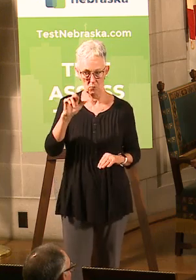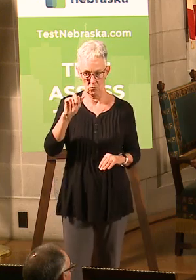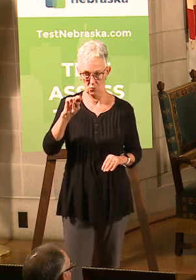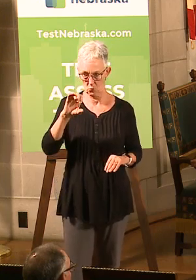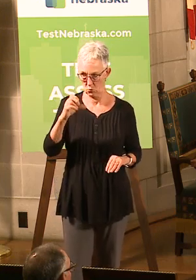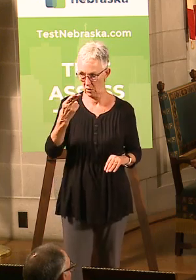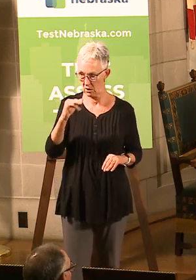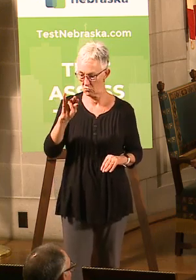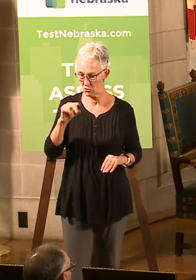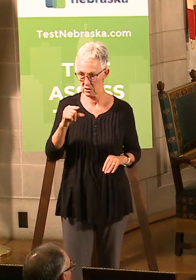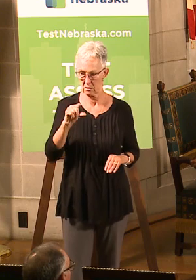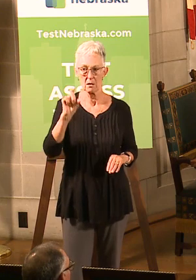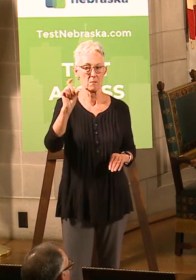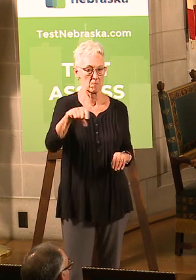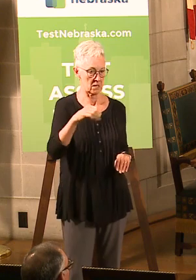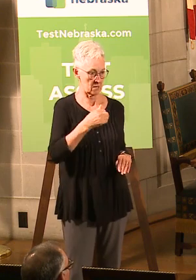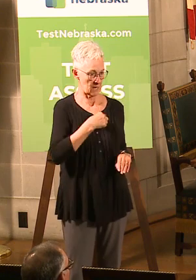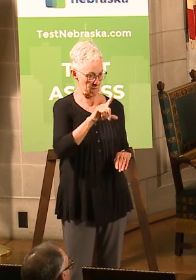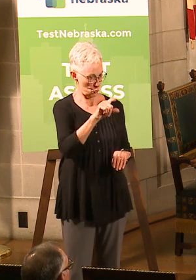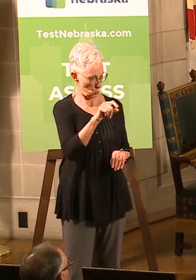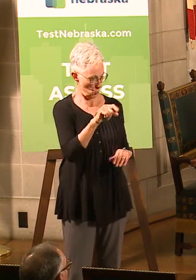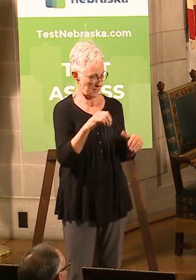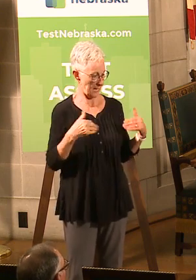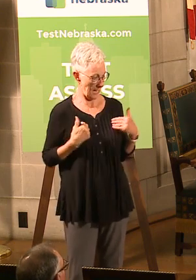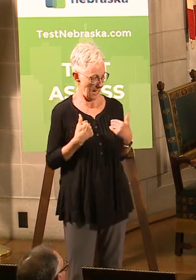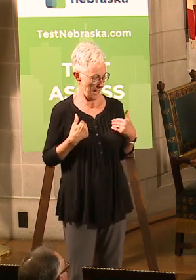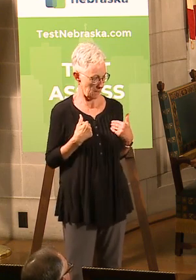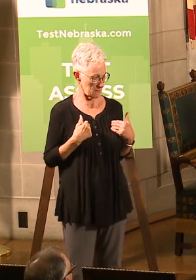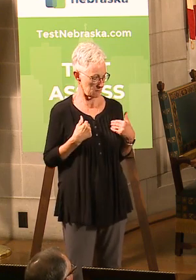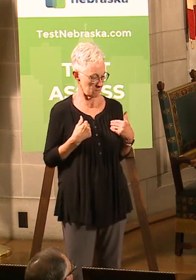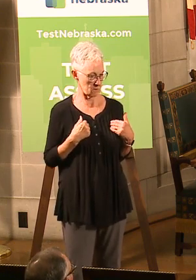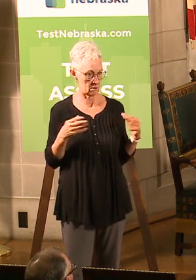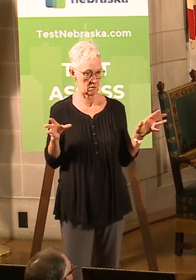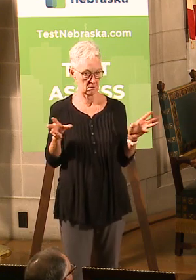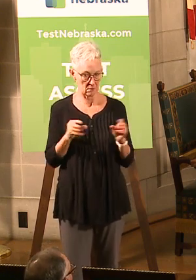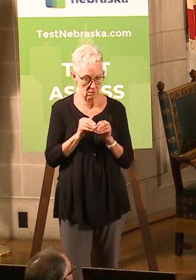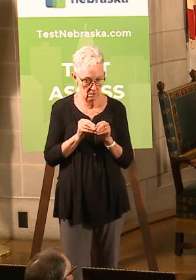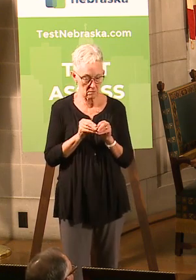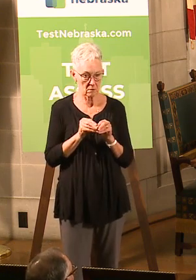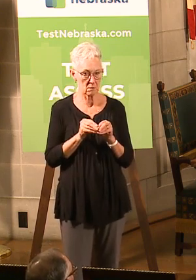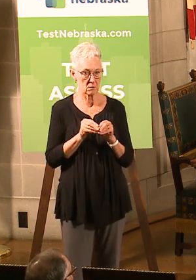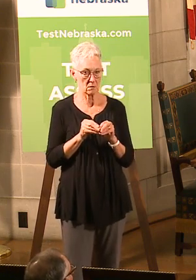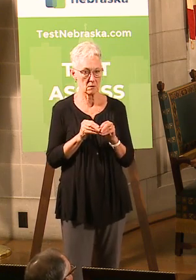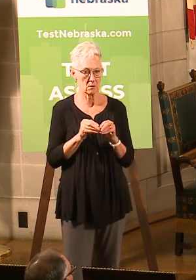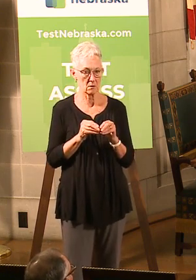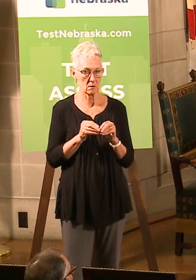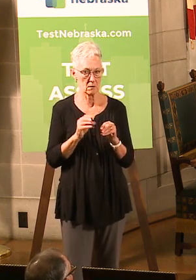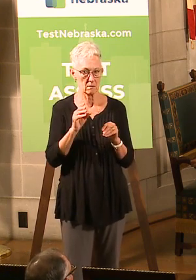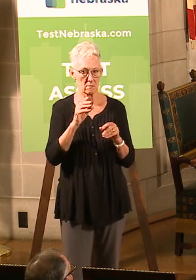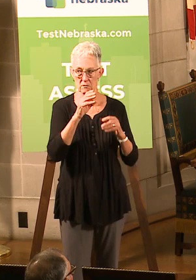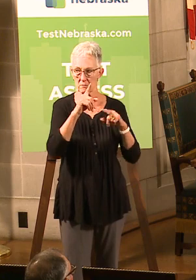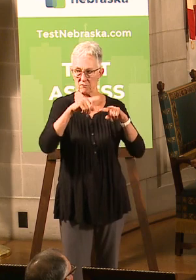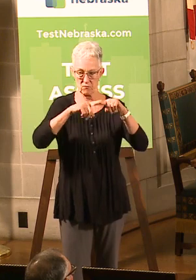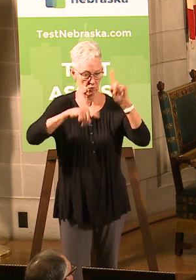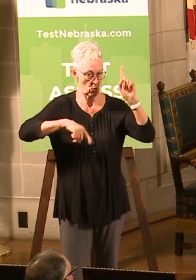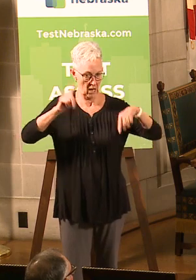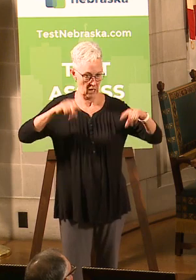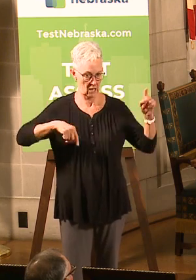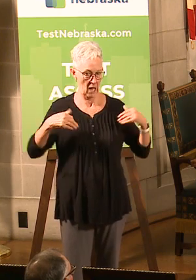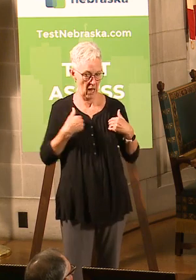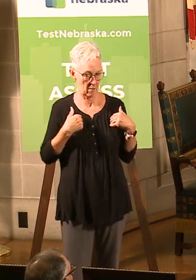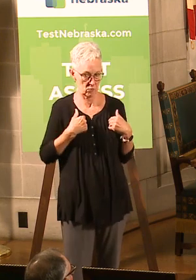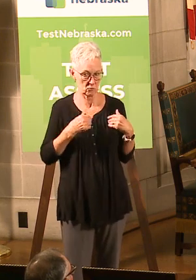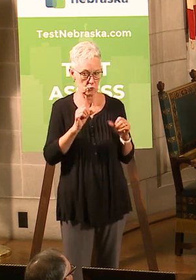on their operation. That's total. That's not just one species. That's total animals of all species on their operation.